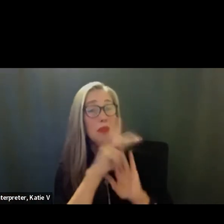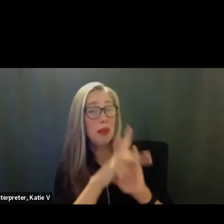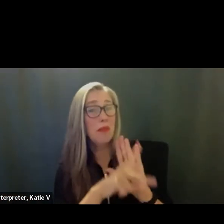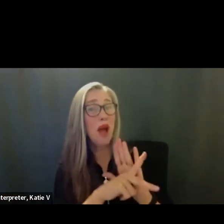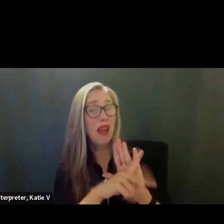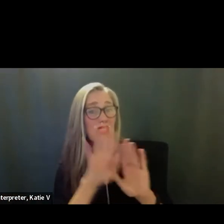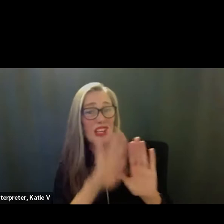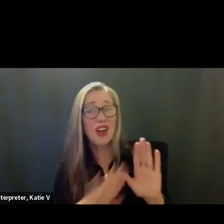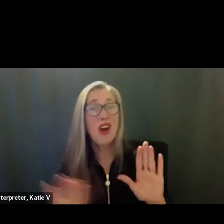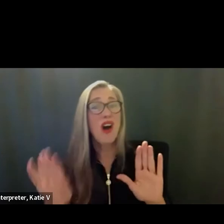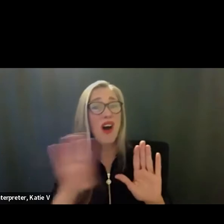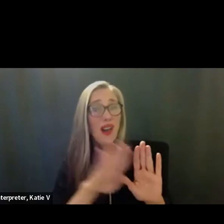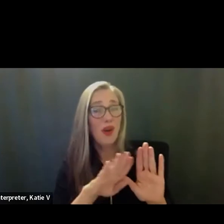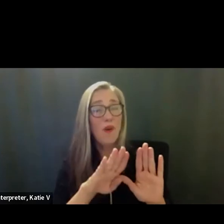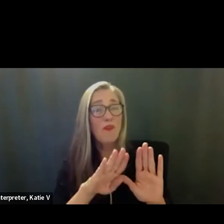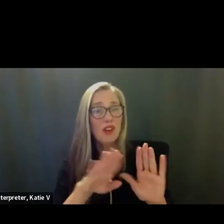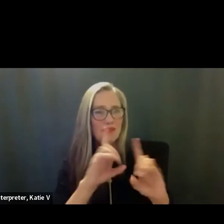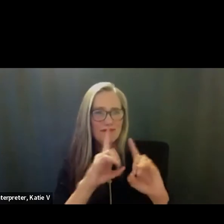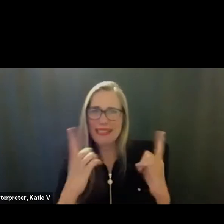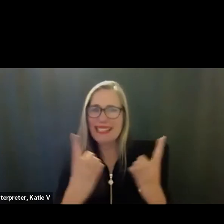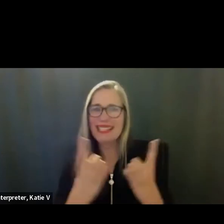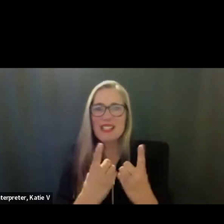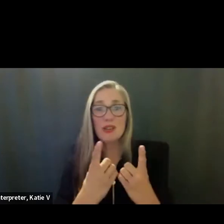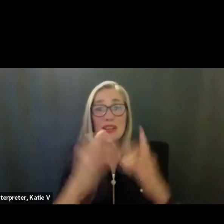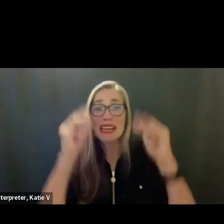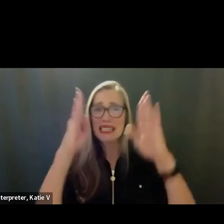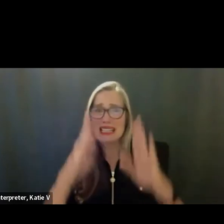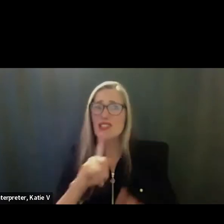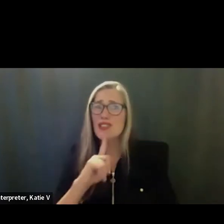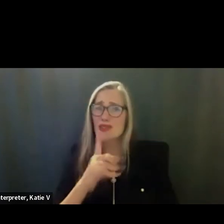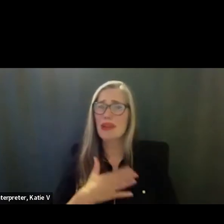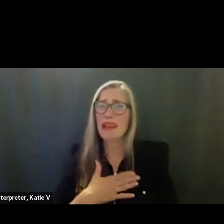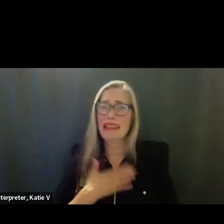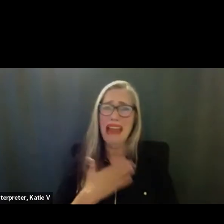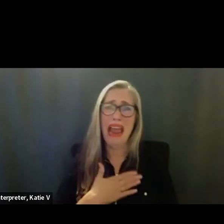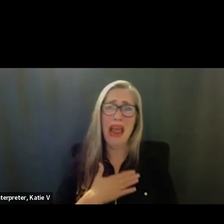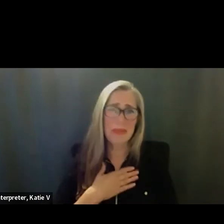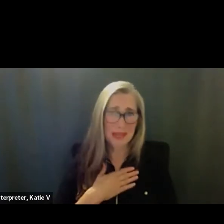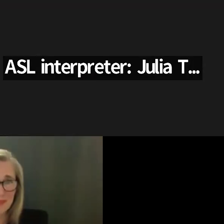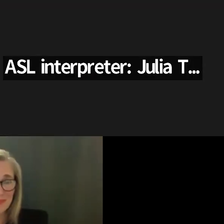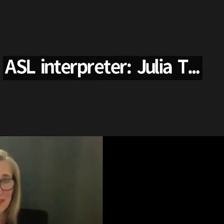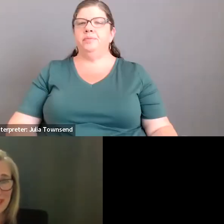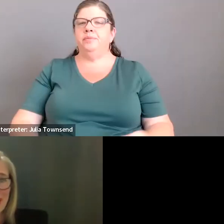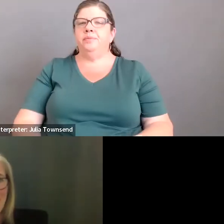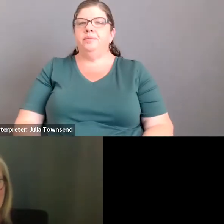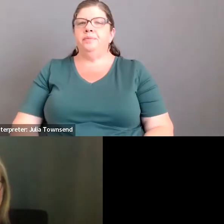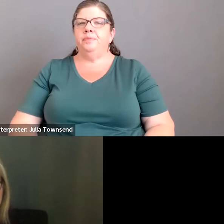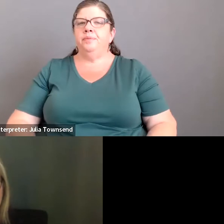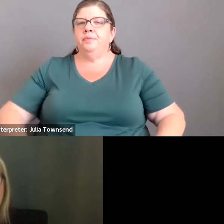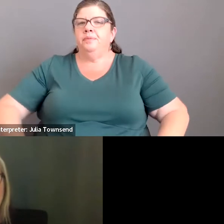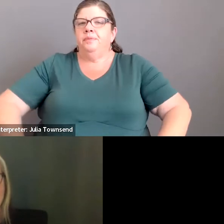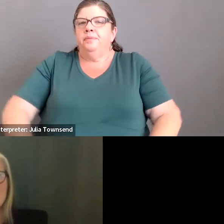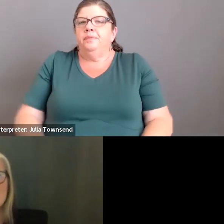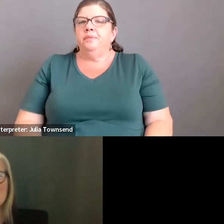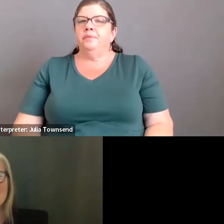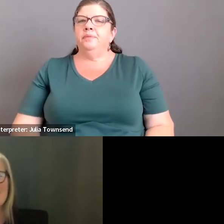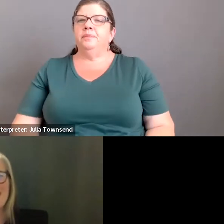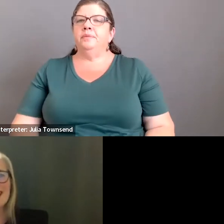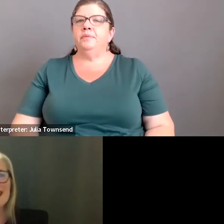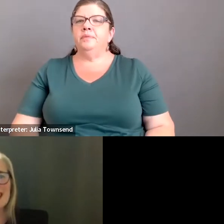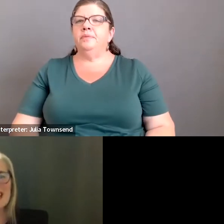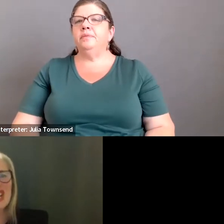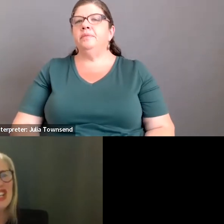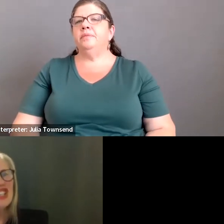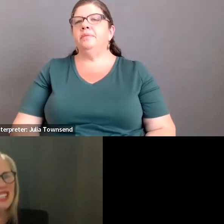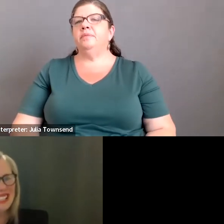But the teachers are pretty happy. So thank you. I appreciate that. I know Ms. Edison is leading that. So thank you so